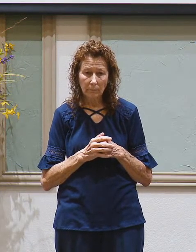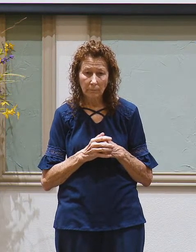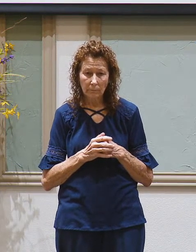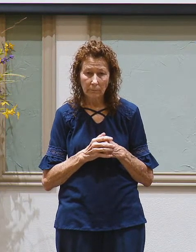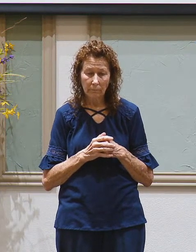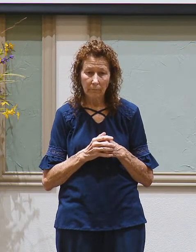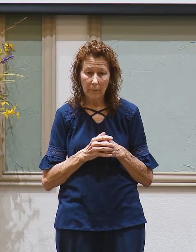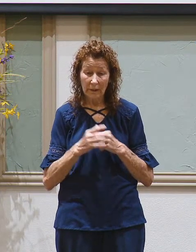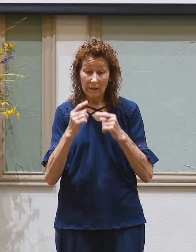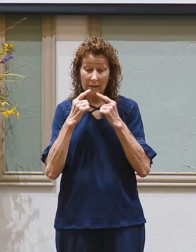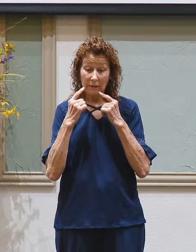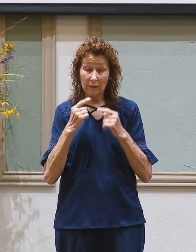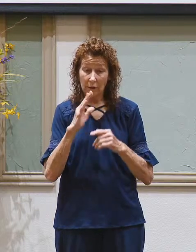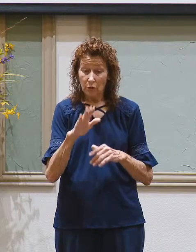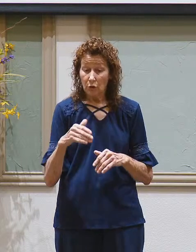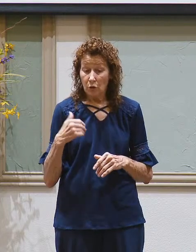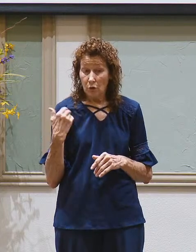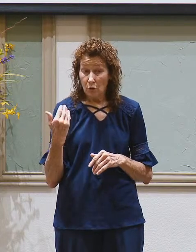the sins of your youth